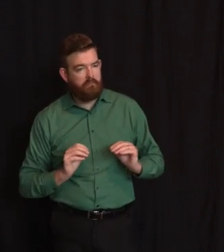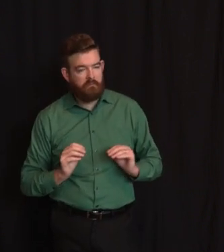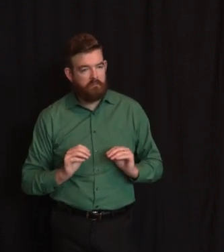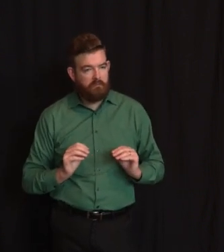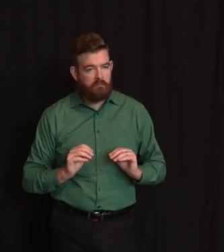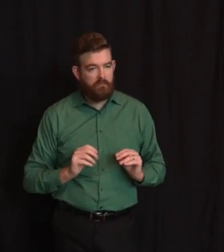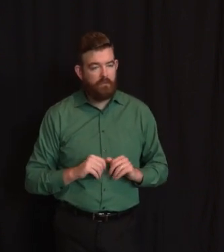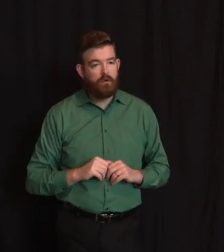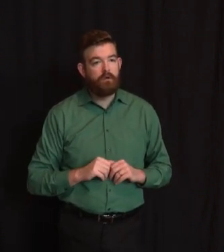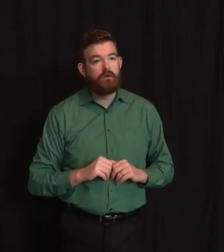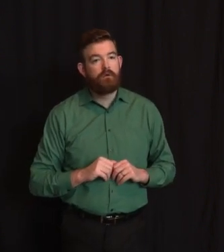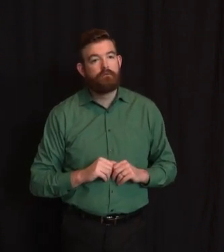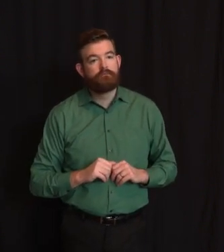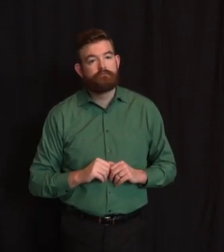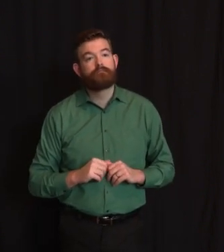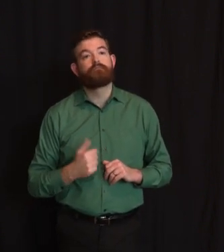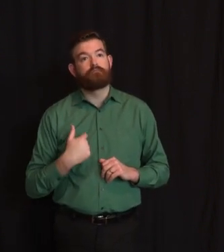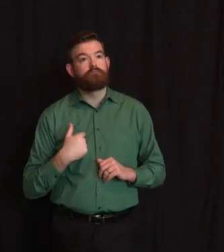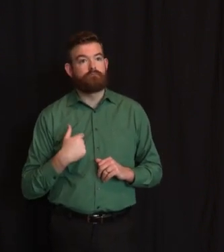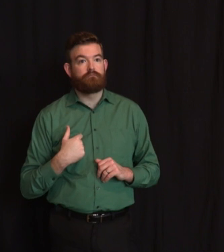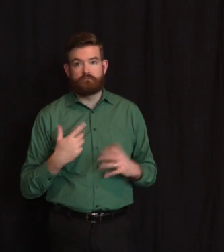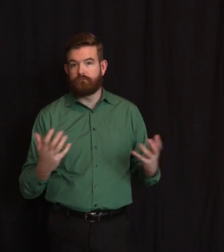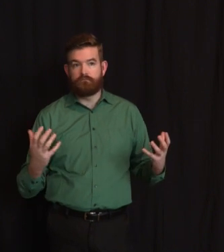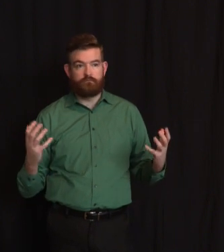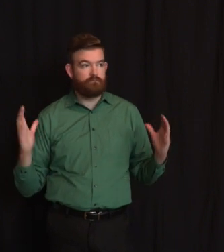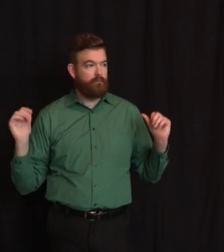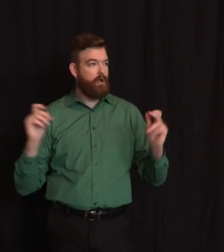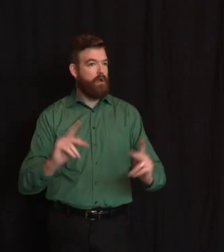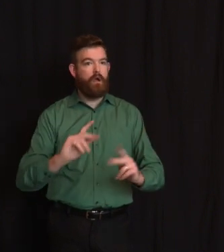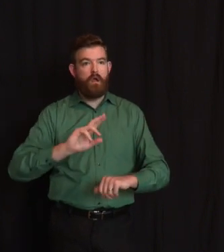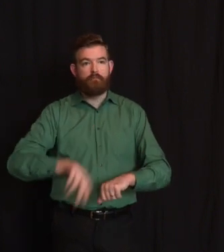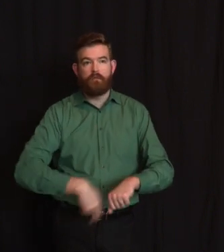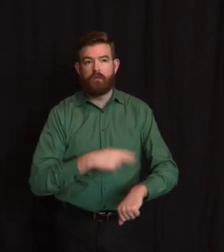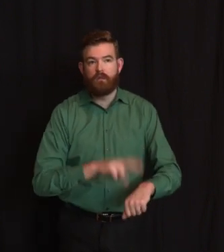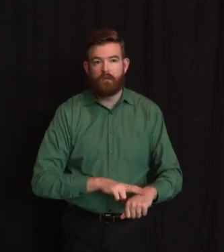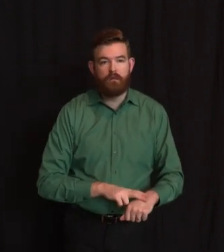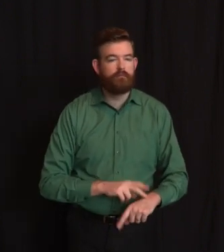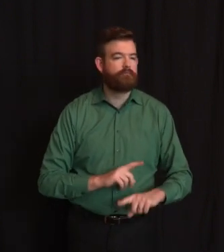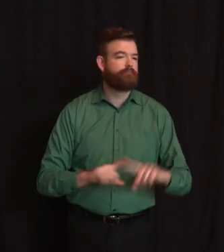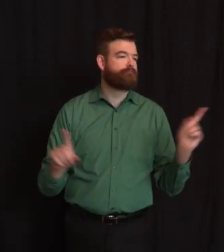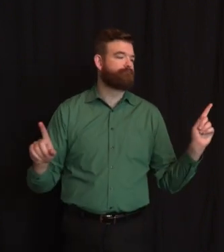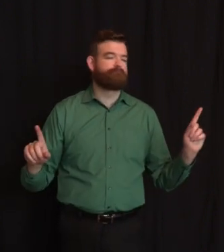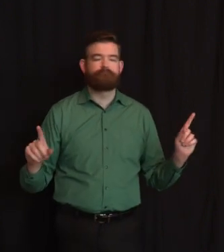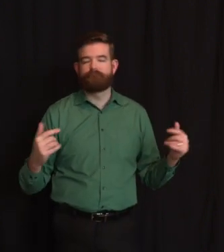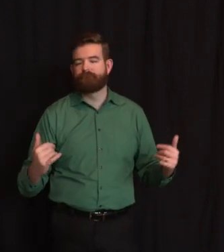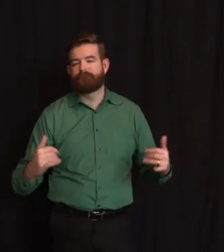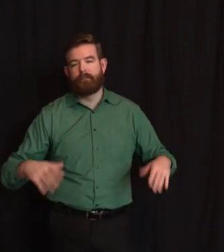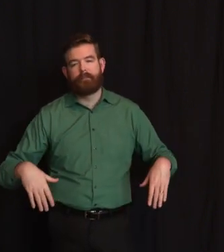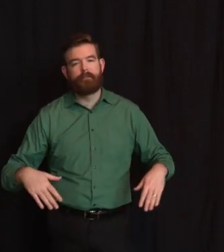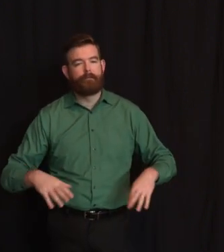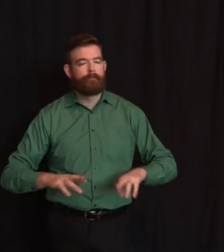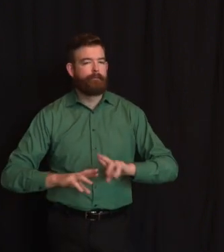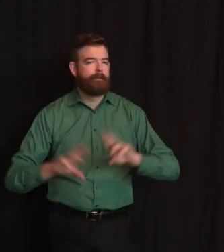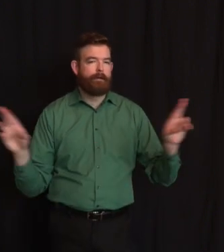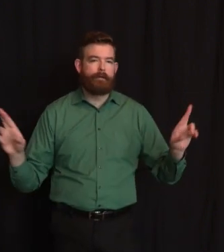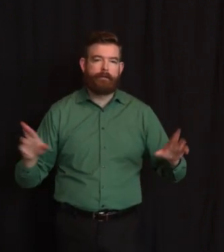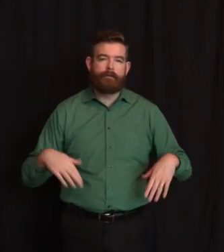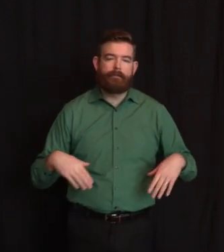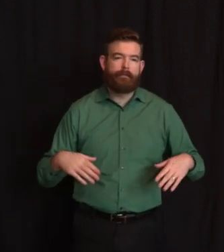And I think I've gotten into the other pieces of this. Is this Mike who's asking? Yeah, I mean, I think I've gotten into it a minute ago. We